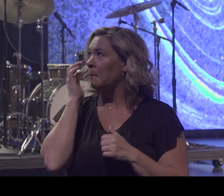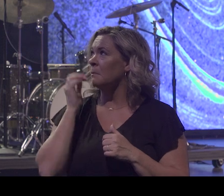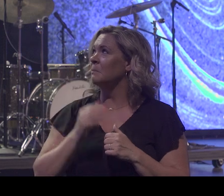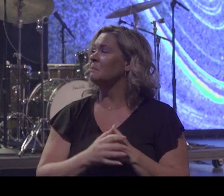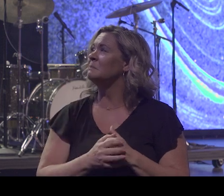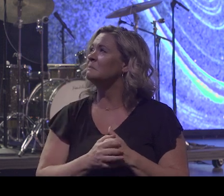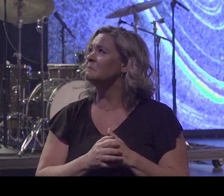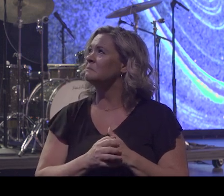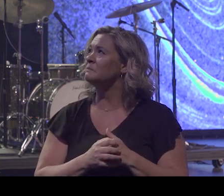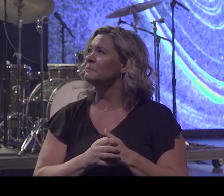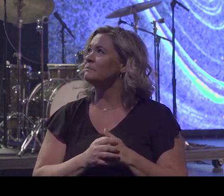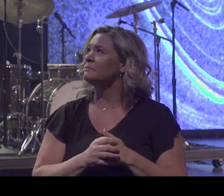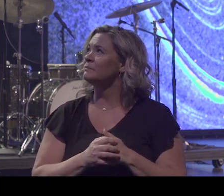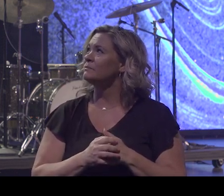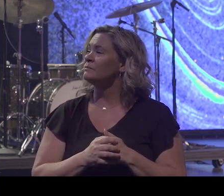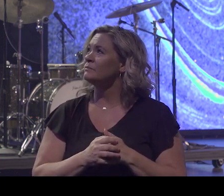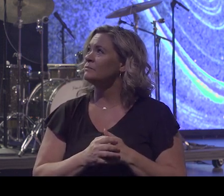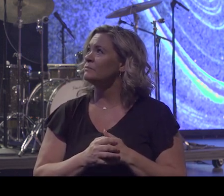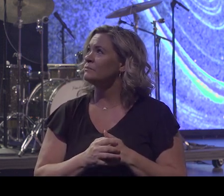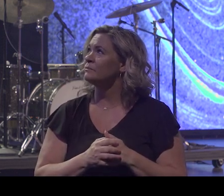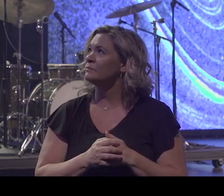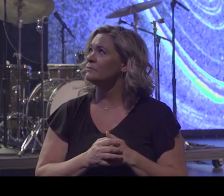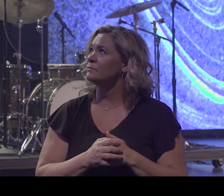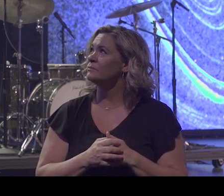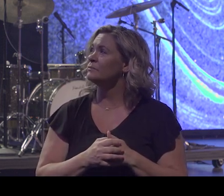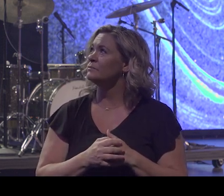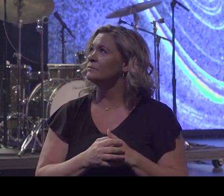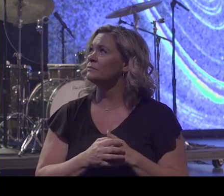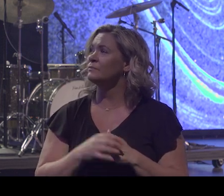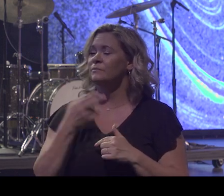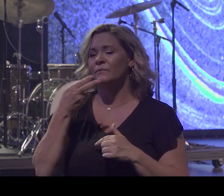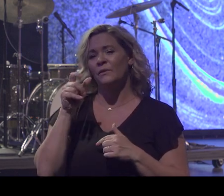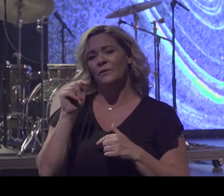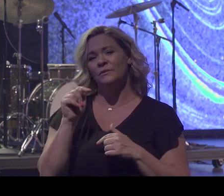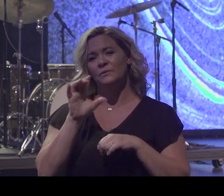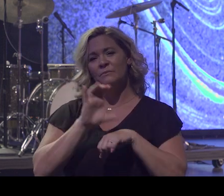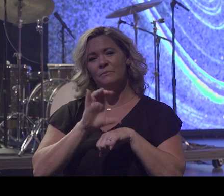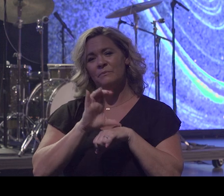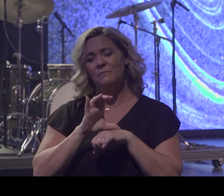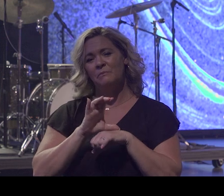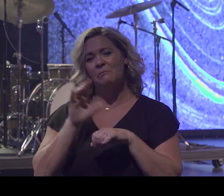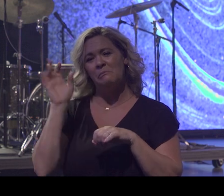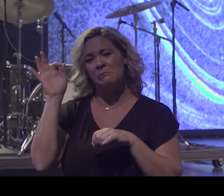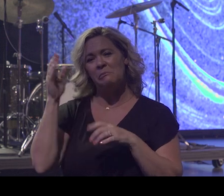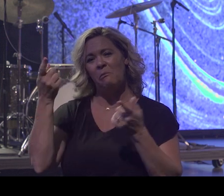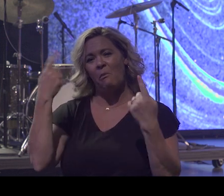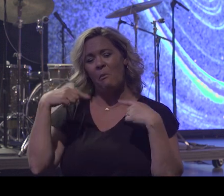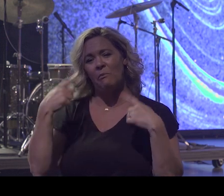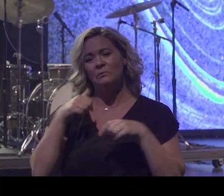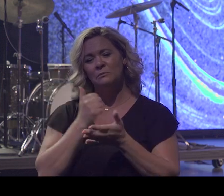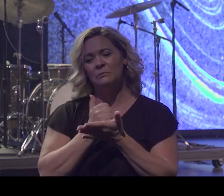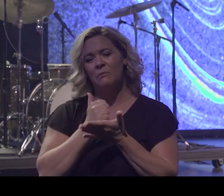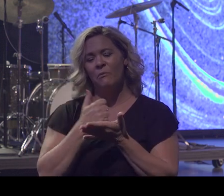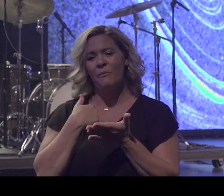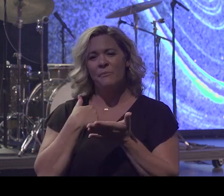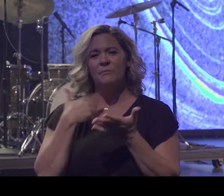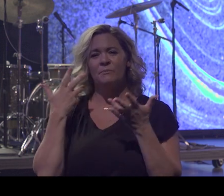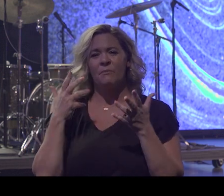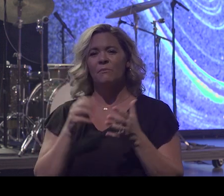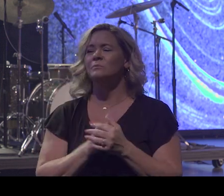the host campus pastors are going to come forward. Help me bring them